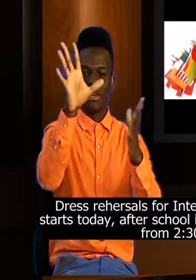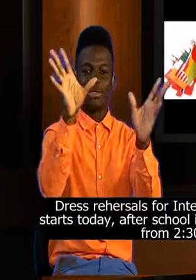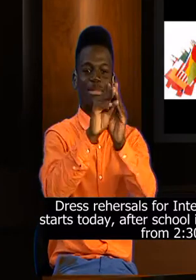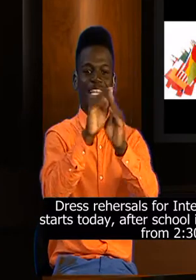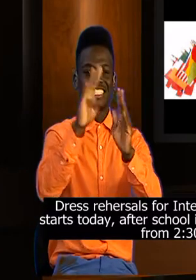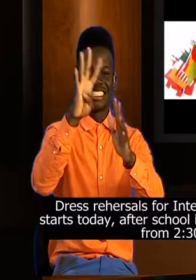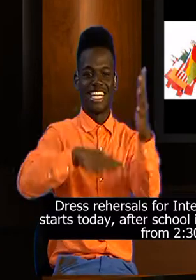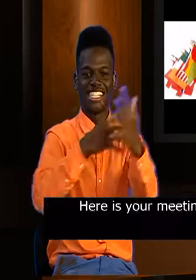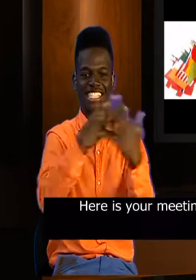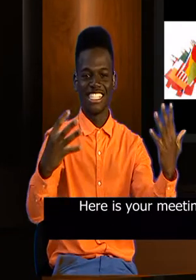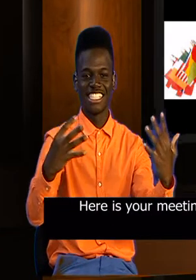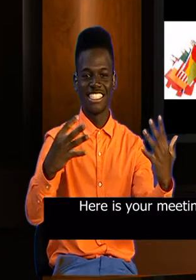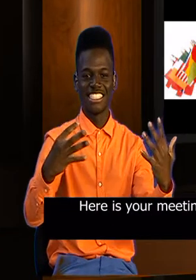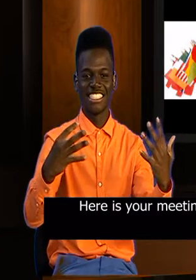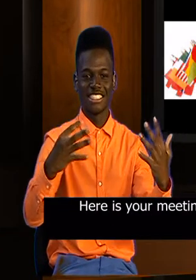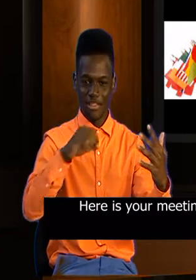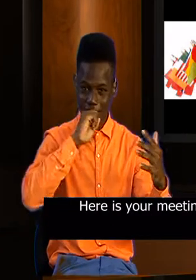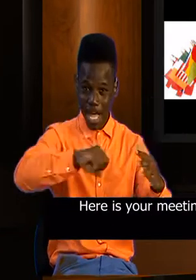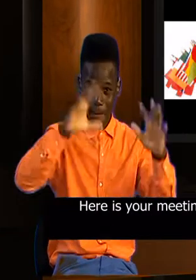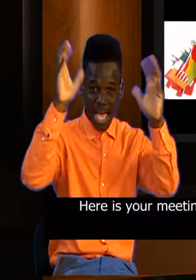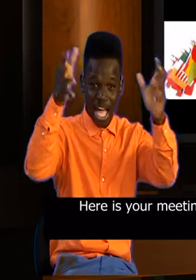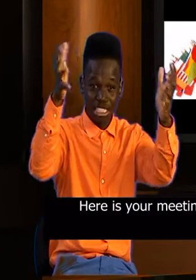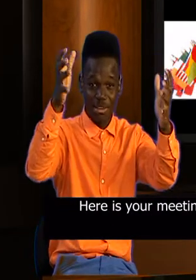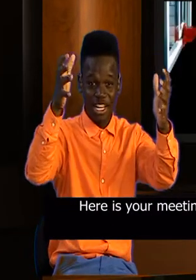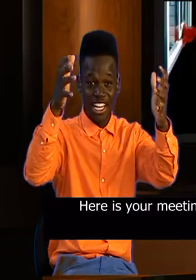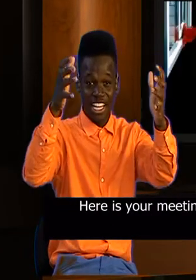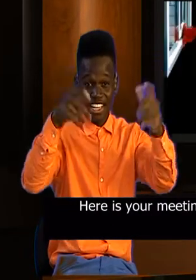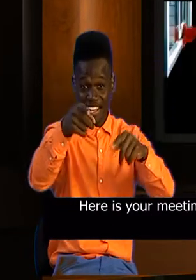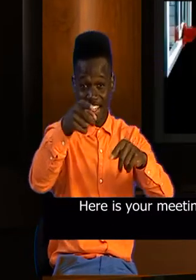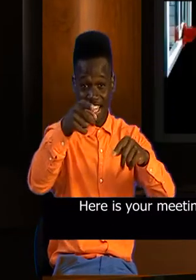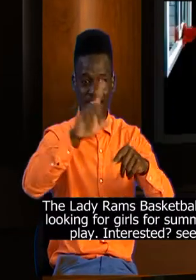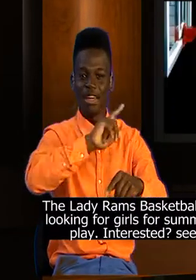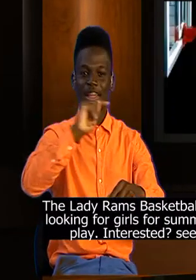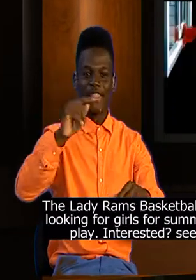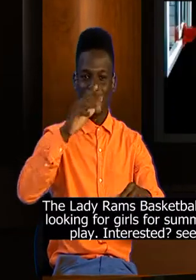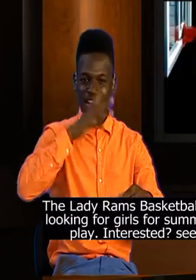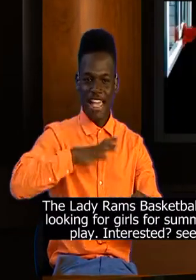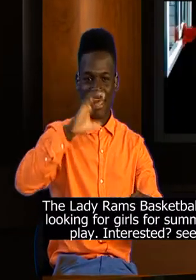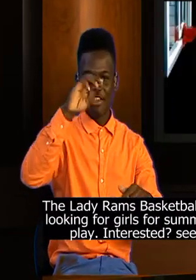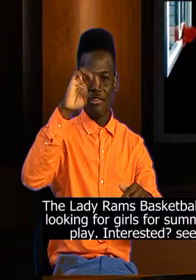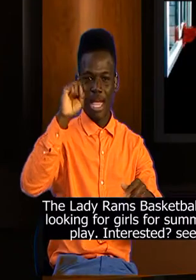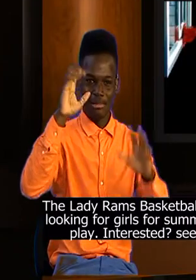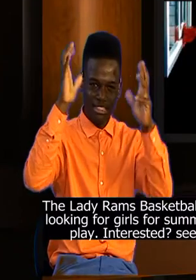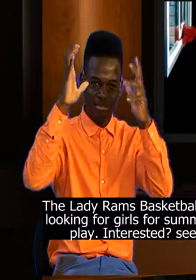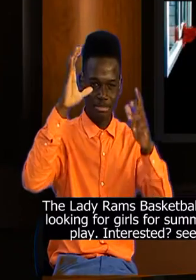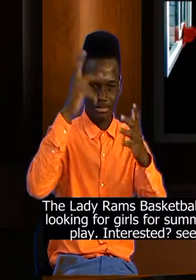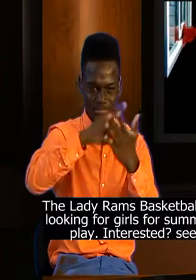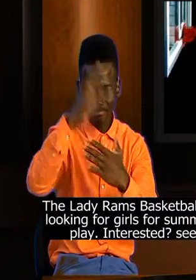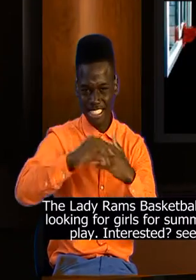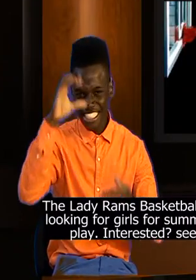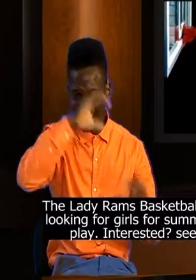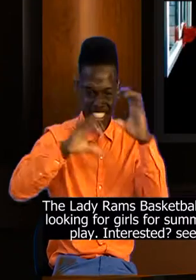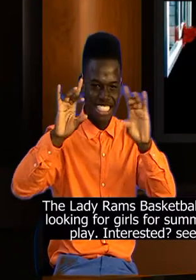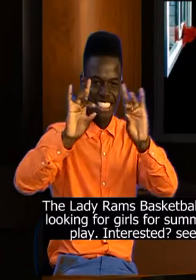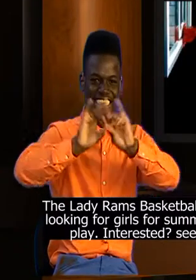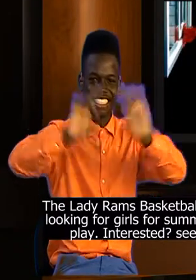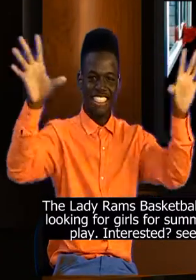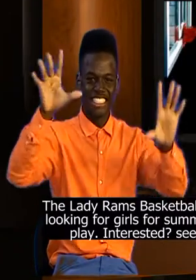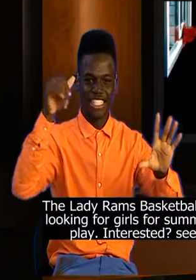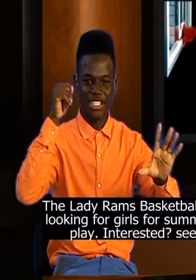Here's your meeting schedule. Do you love basketball? The Lady Rams basketball program is out there